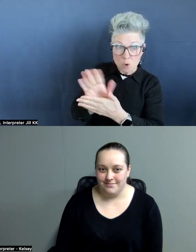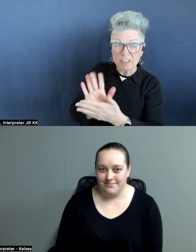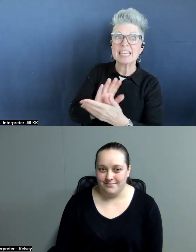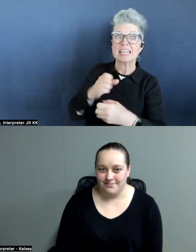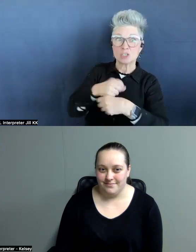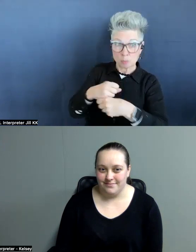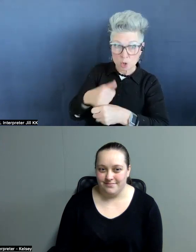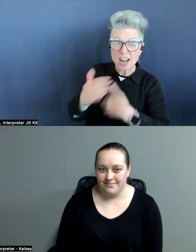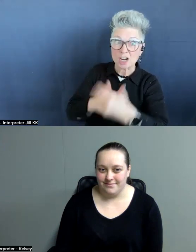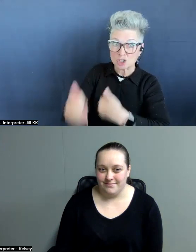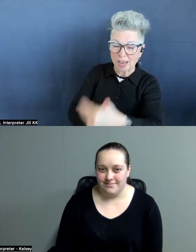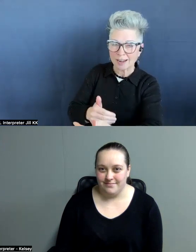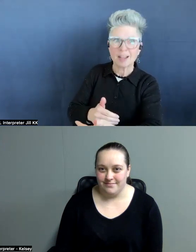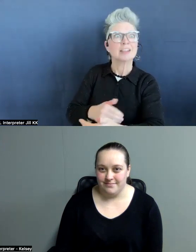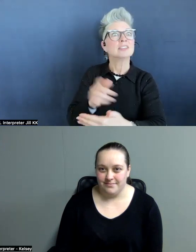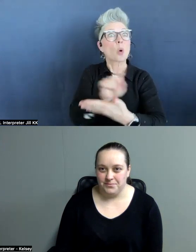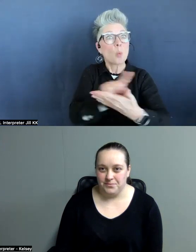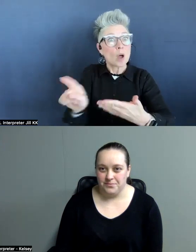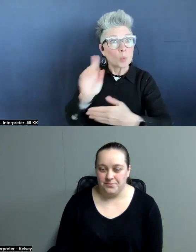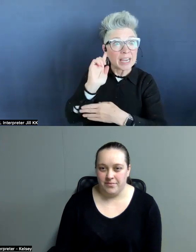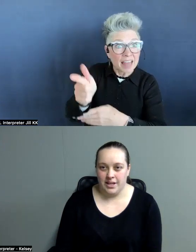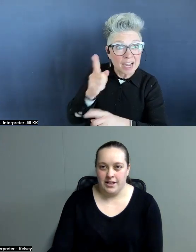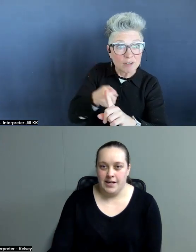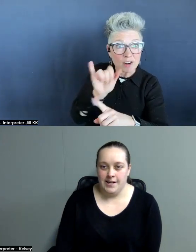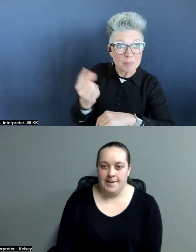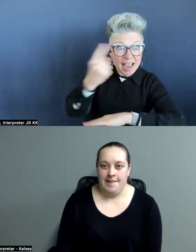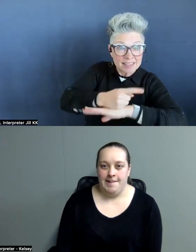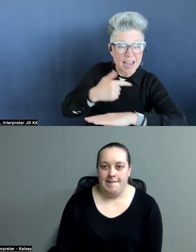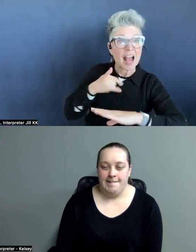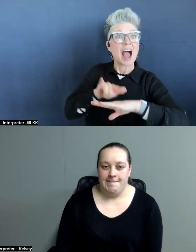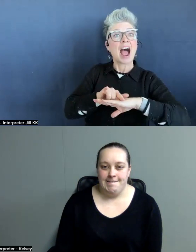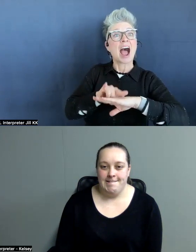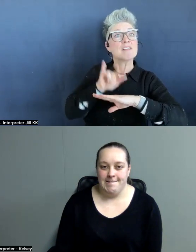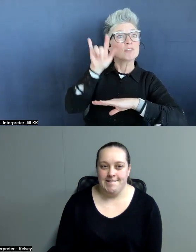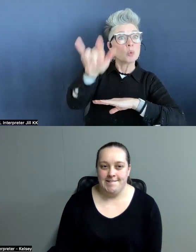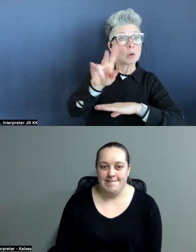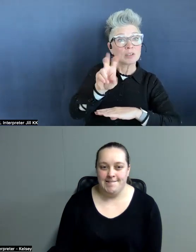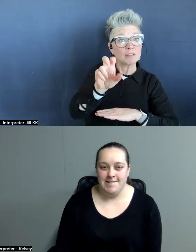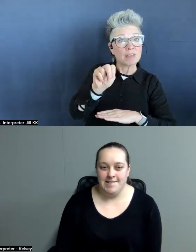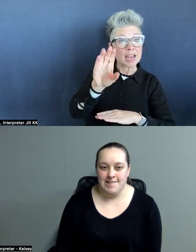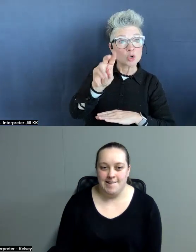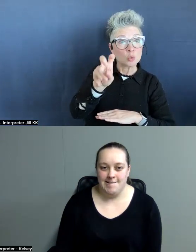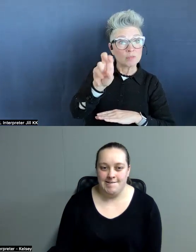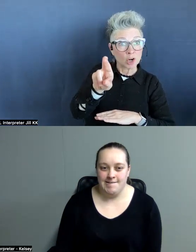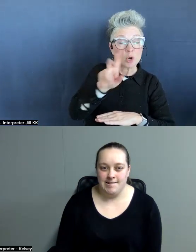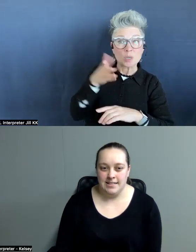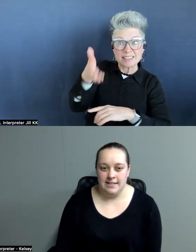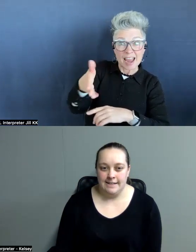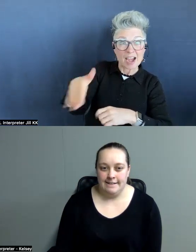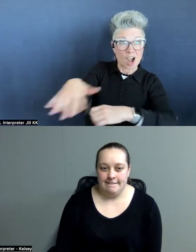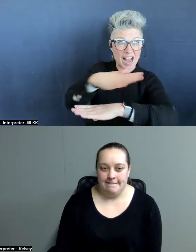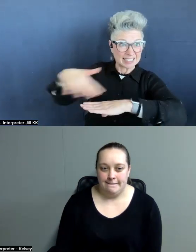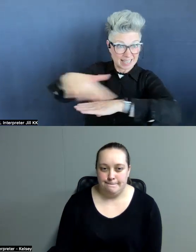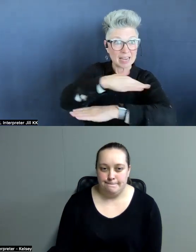And so one week later from that date, I flew out to Vancouver and was on set to watch them